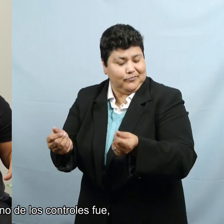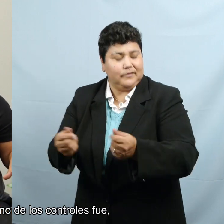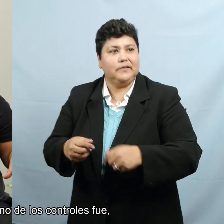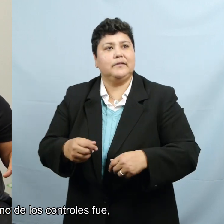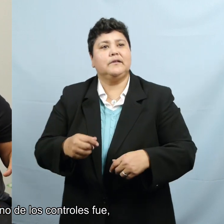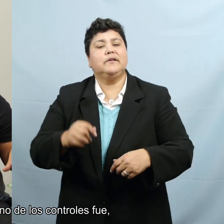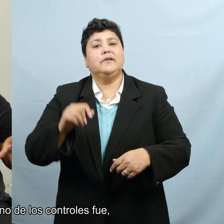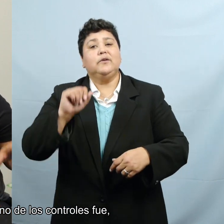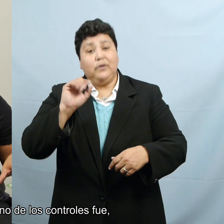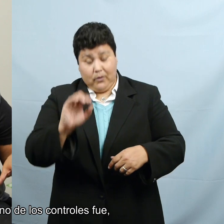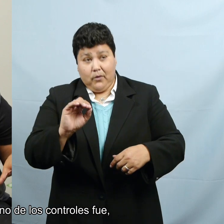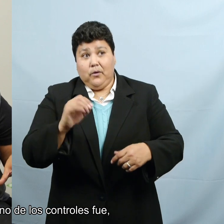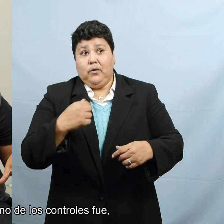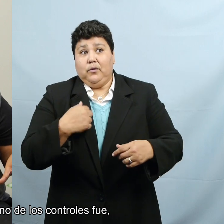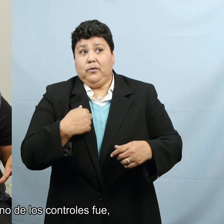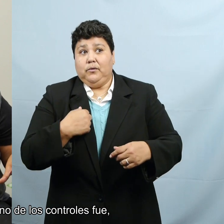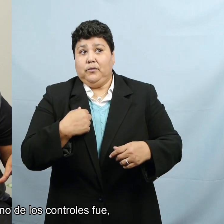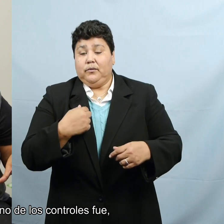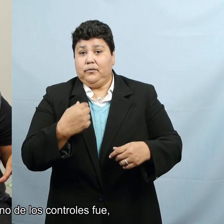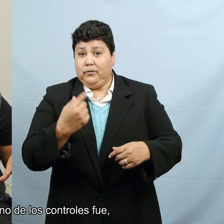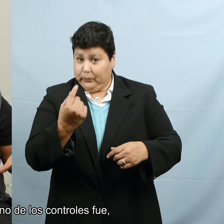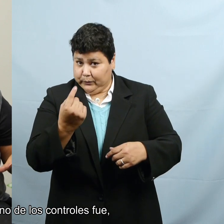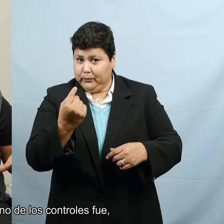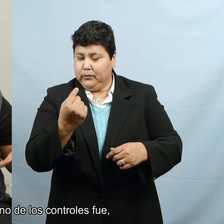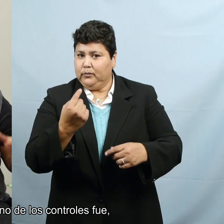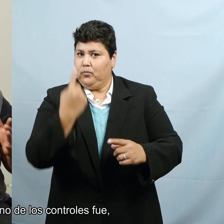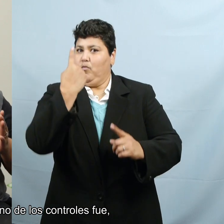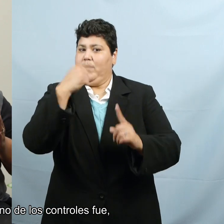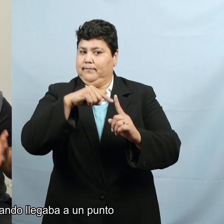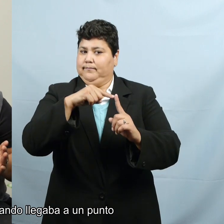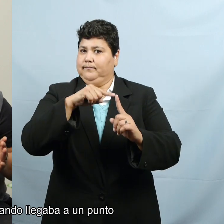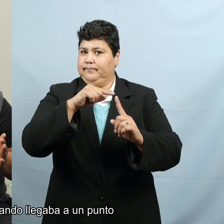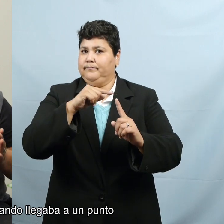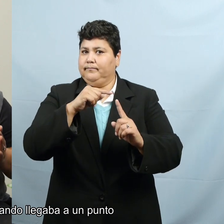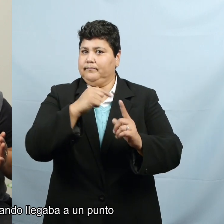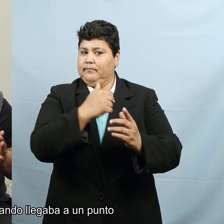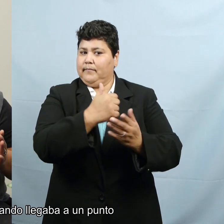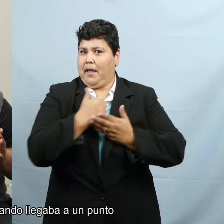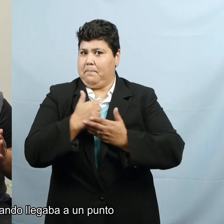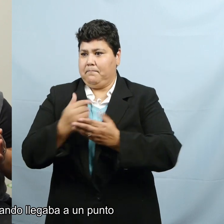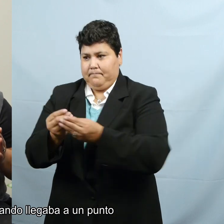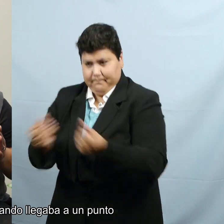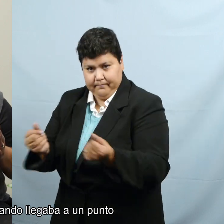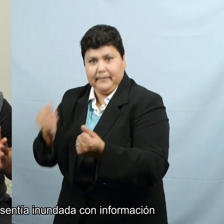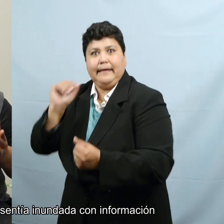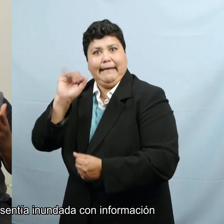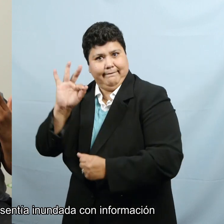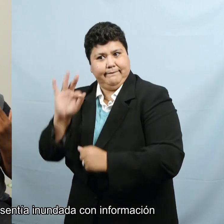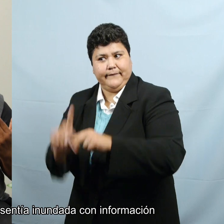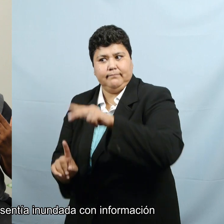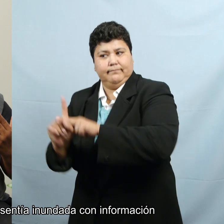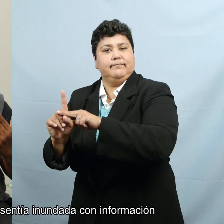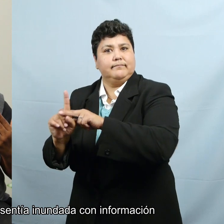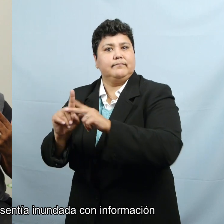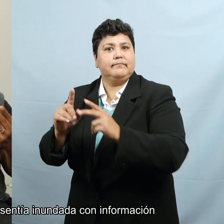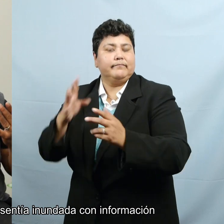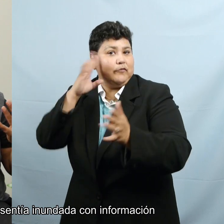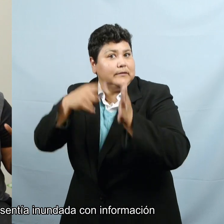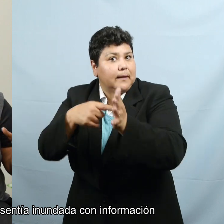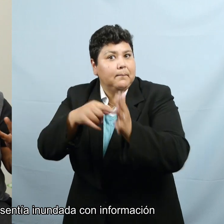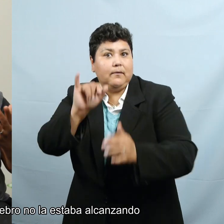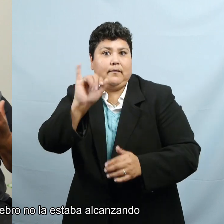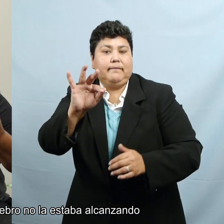one of the controls, um, so that I, that when I came to a, um, a place where I was overwhelmed